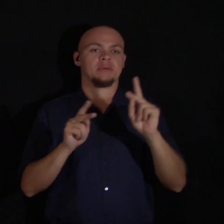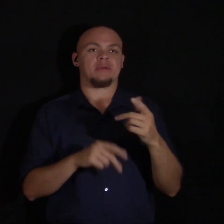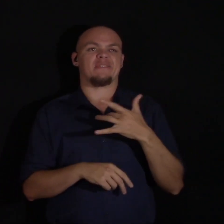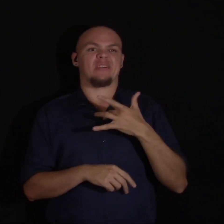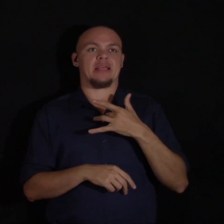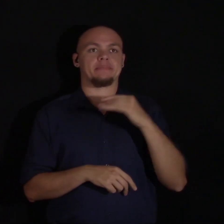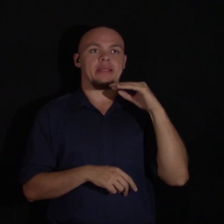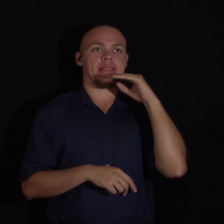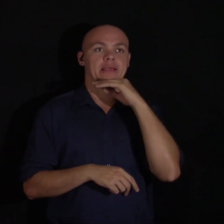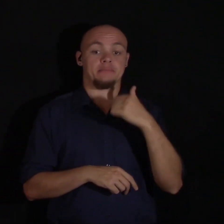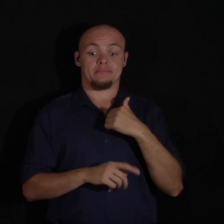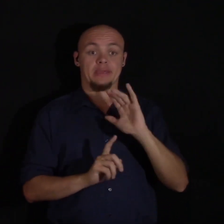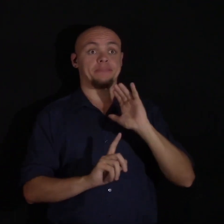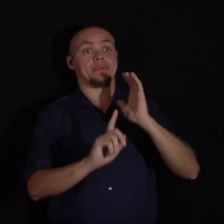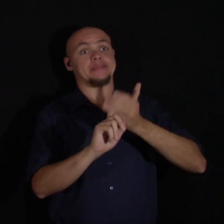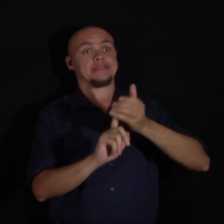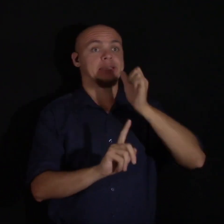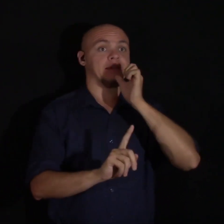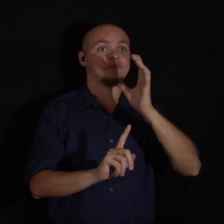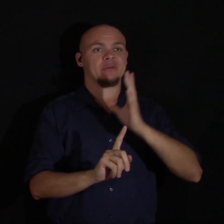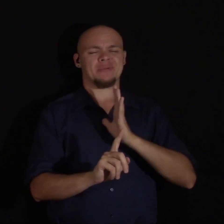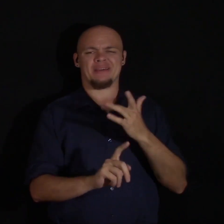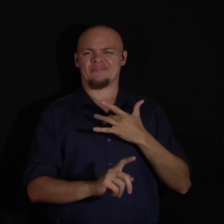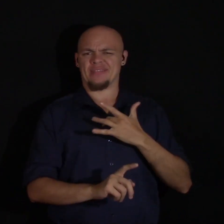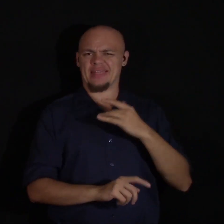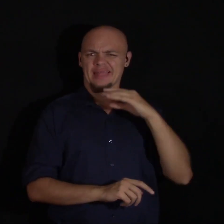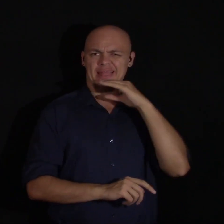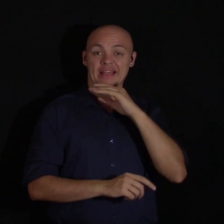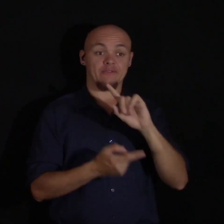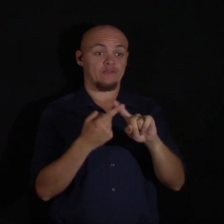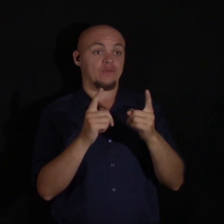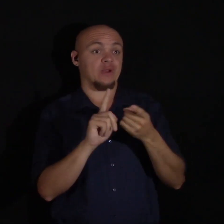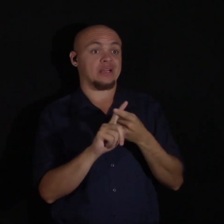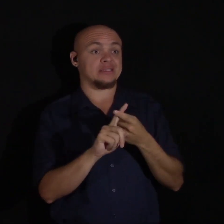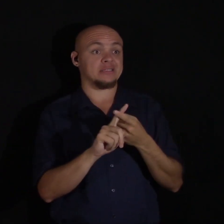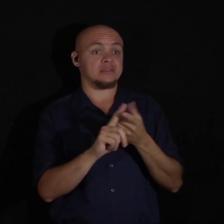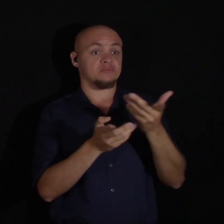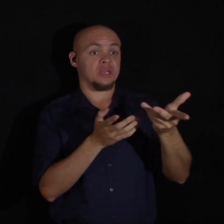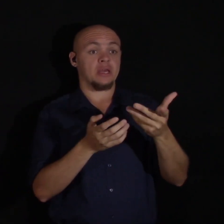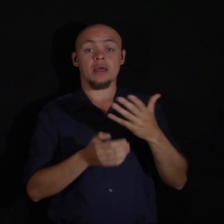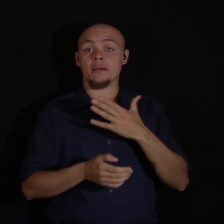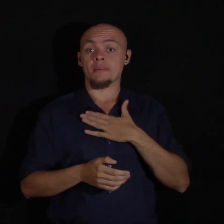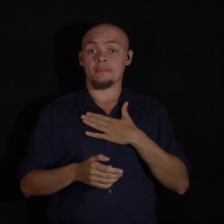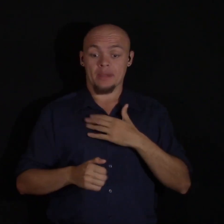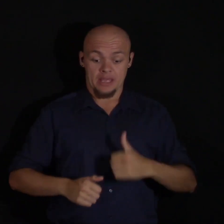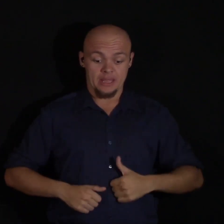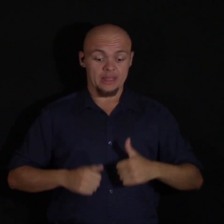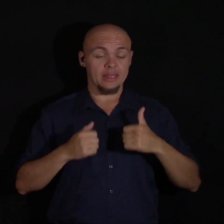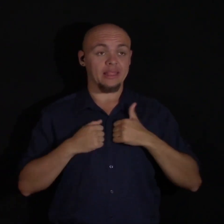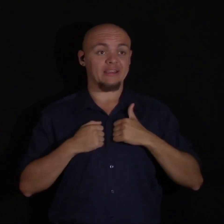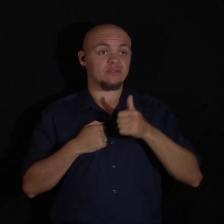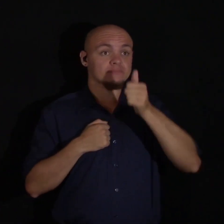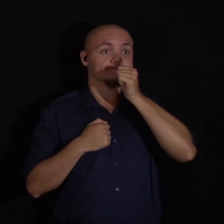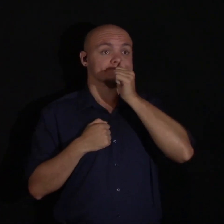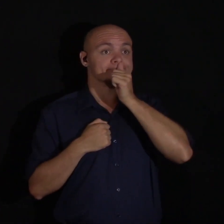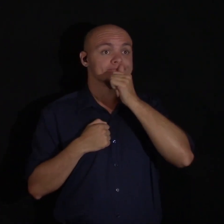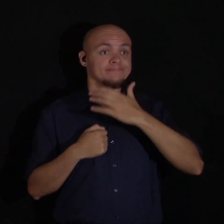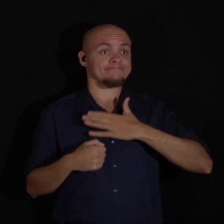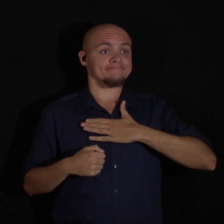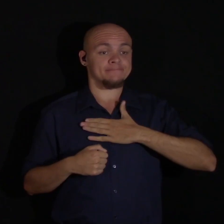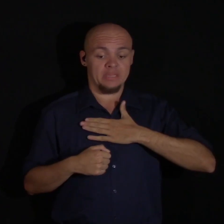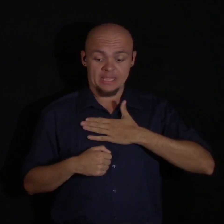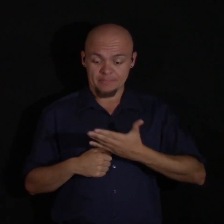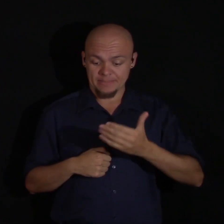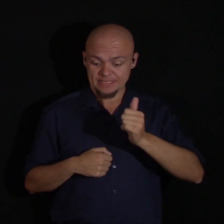by presenting myself as female. When I made friends, I felt like I was keeping my whole life away from them because I wasn't ready to admit to